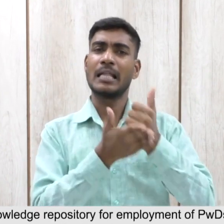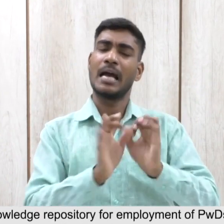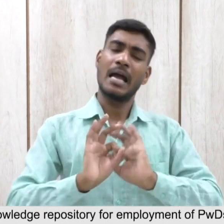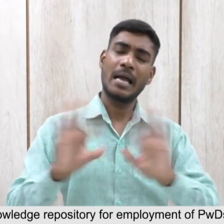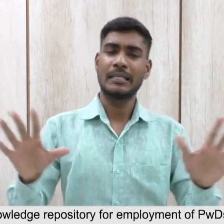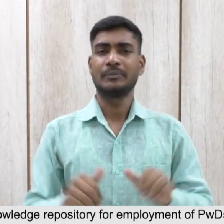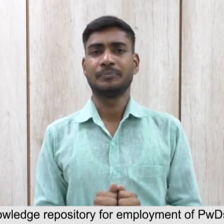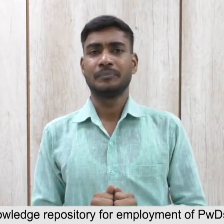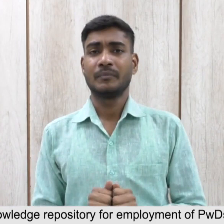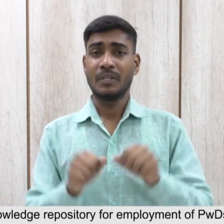employment of PWDs.